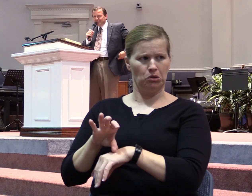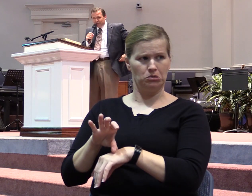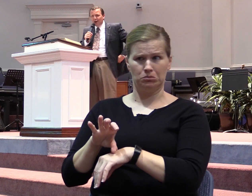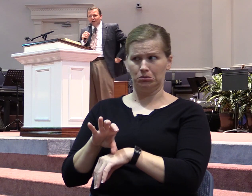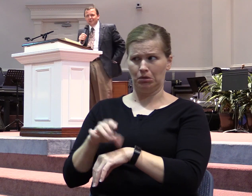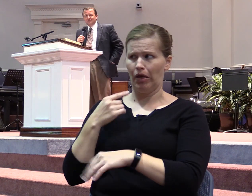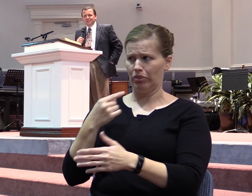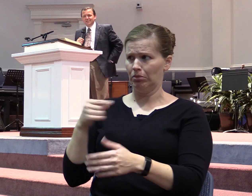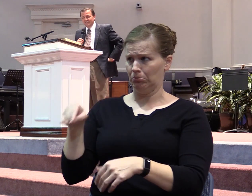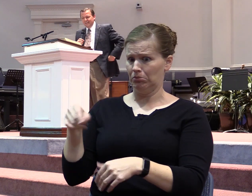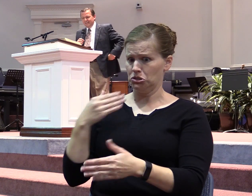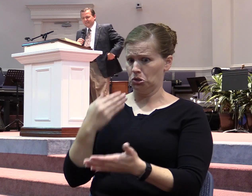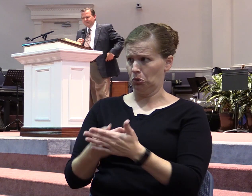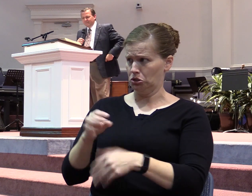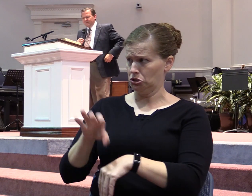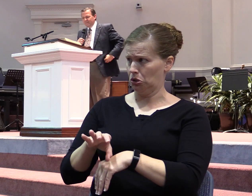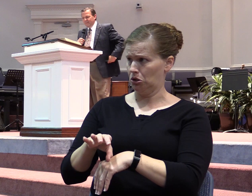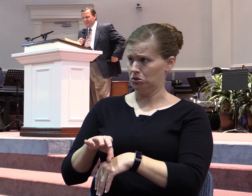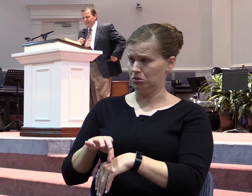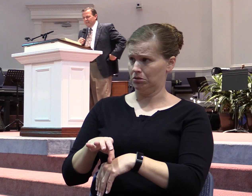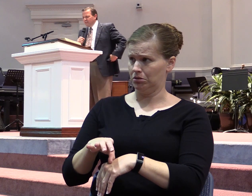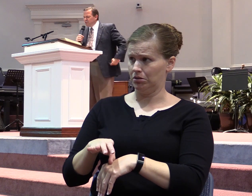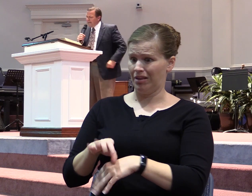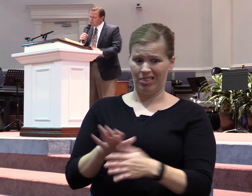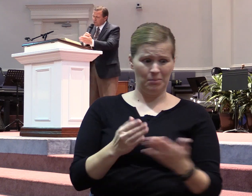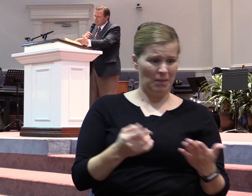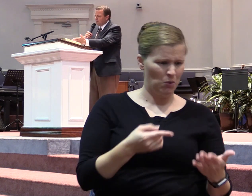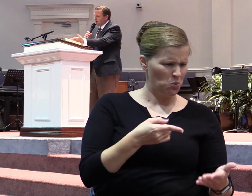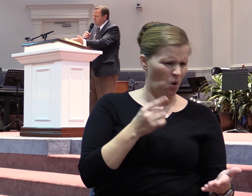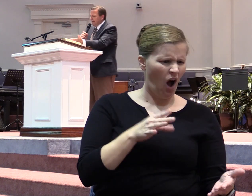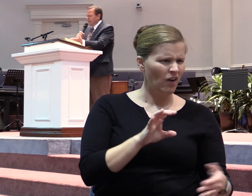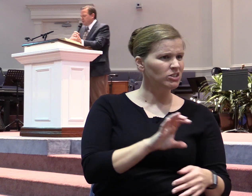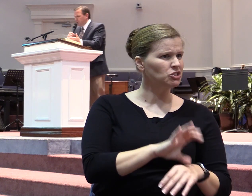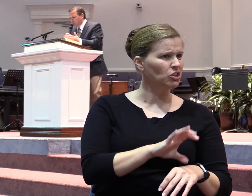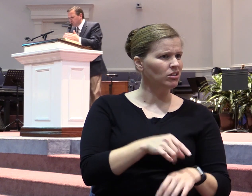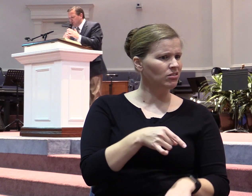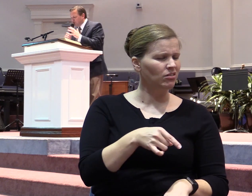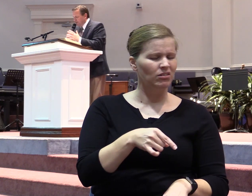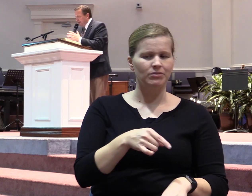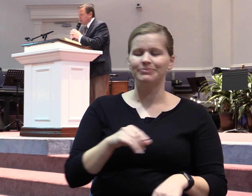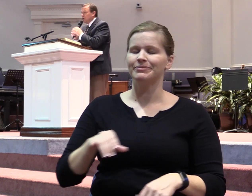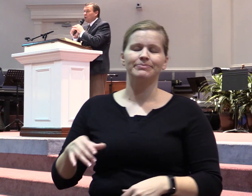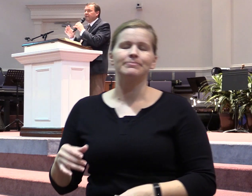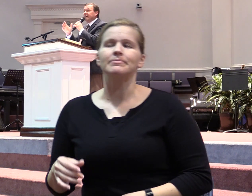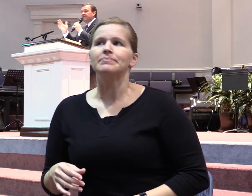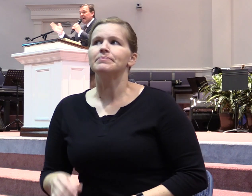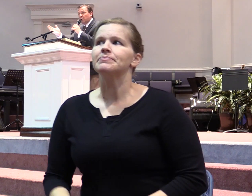church. Amen. Now James was not forbidding us to use discrimination or even evaluate